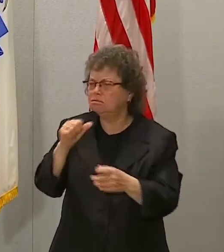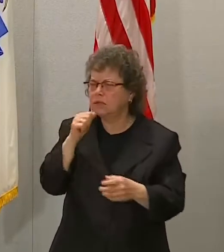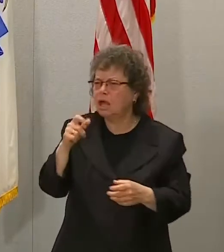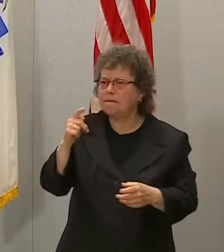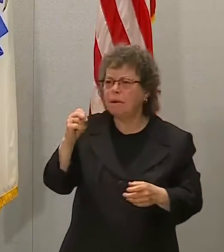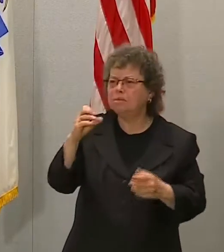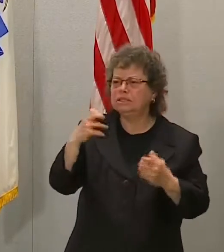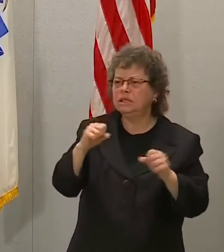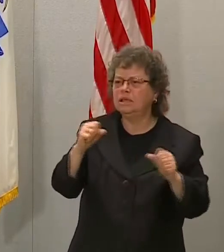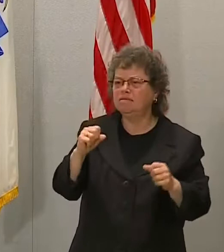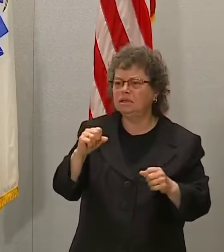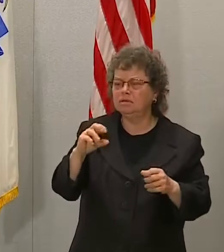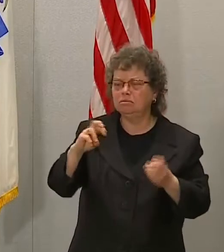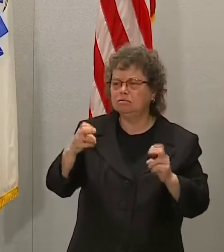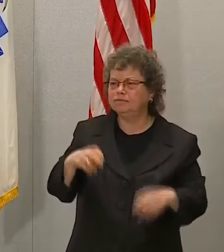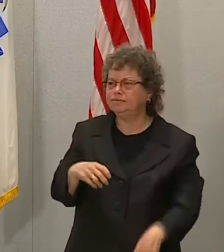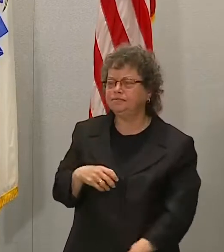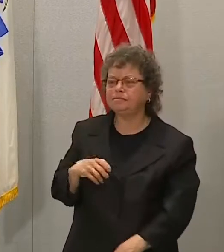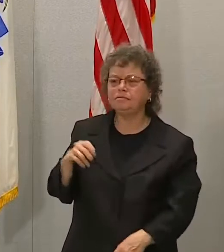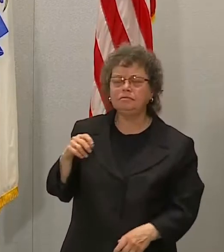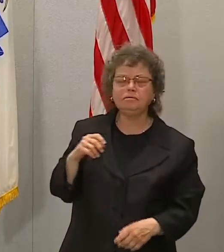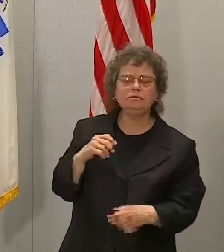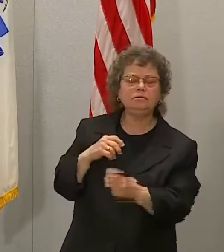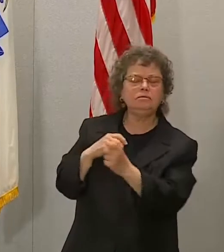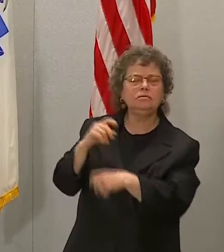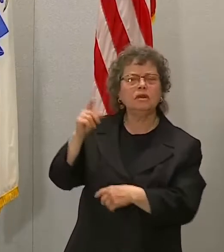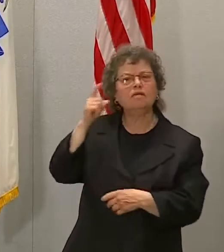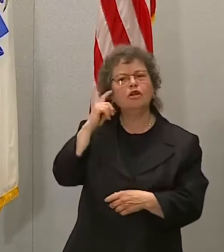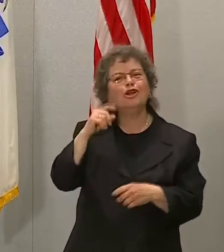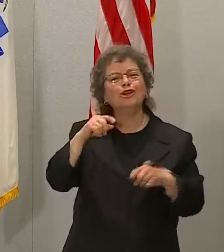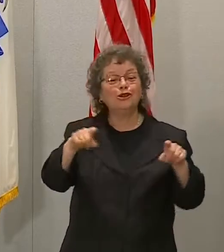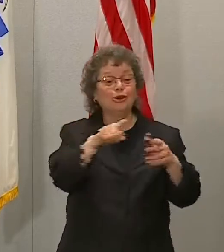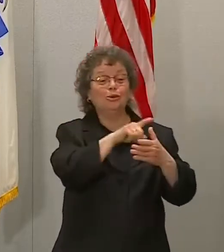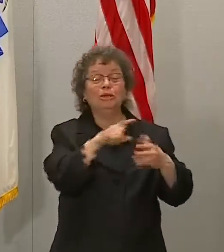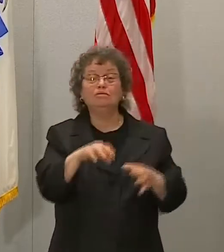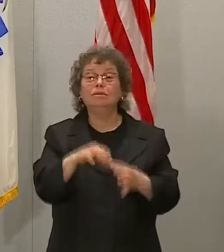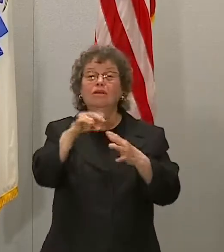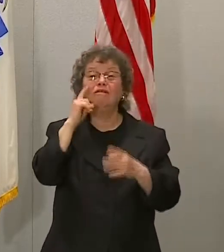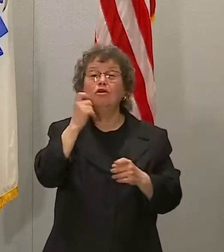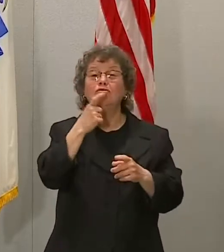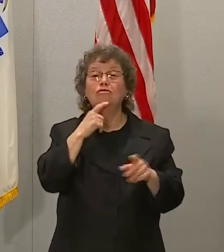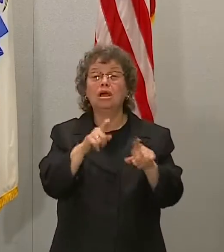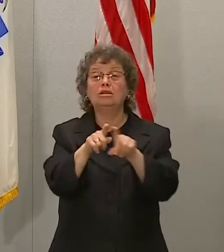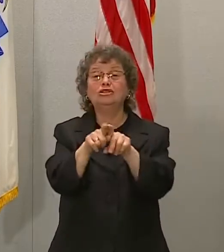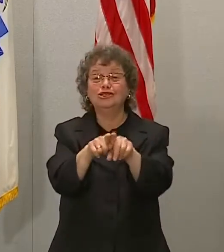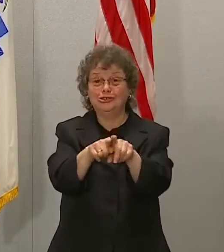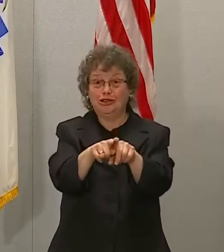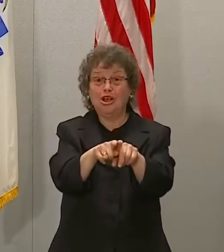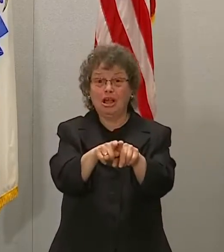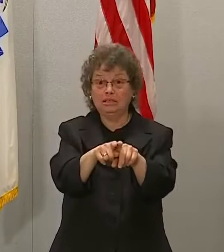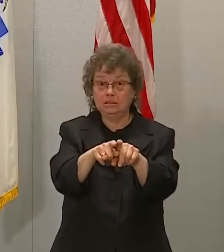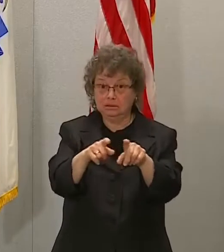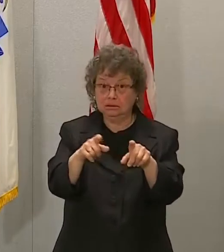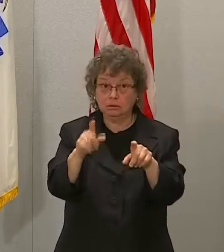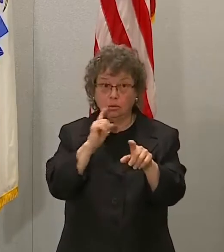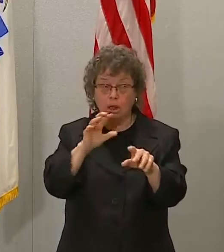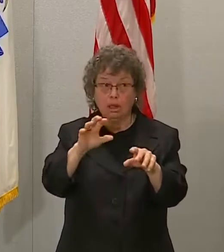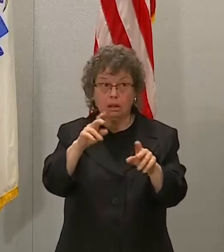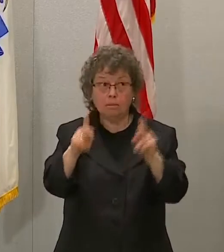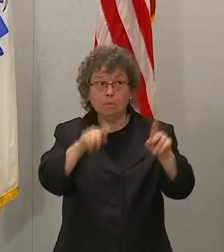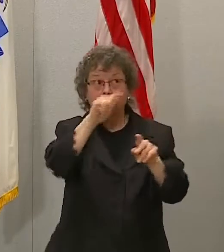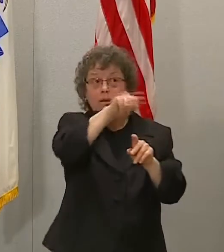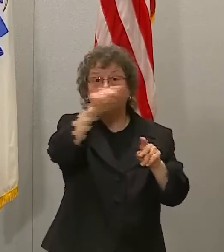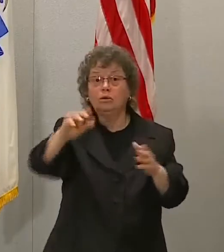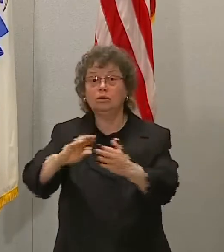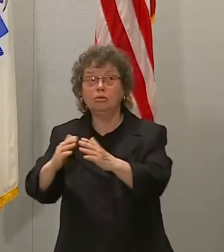Governor, on the next week, how effective do you think it's going to be to try to connect with some of these groups? Well, I